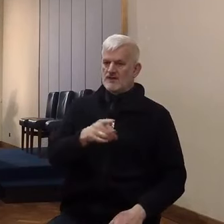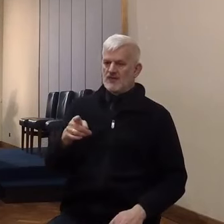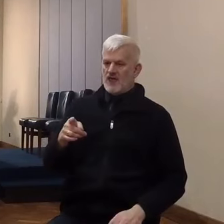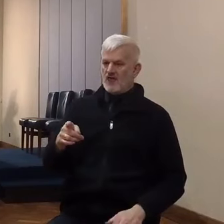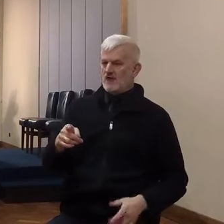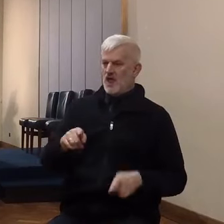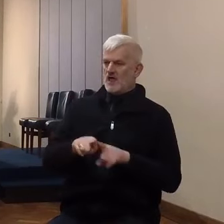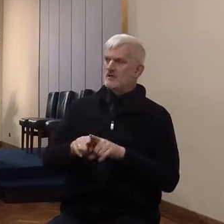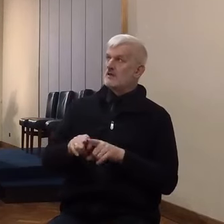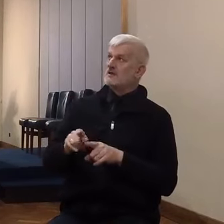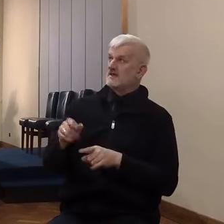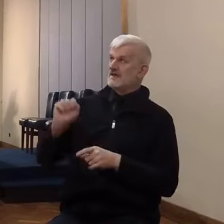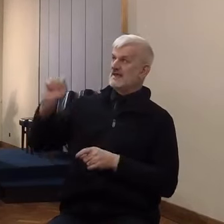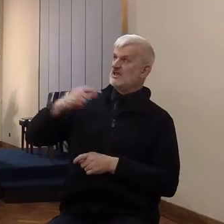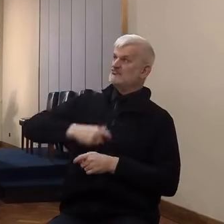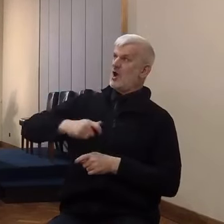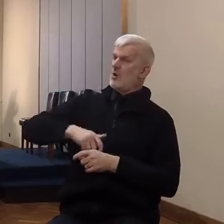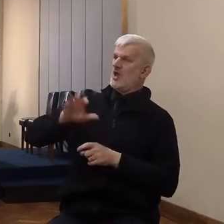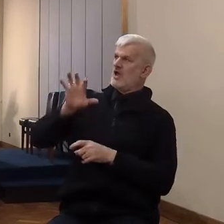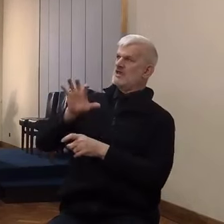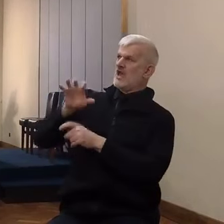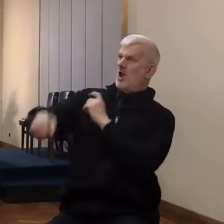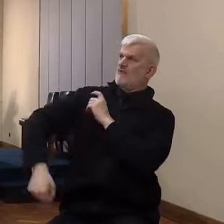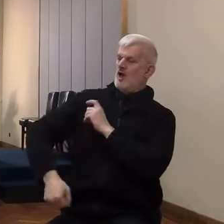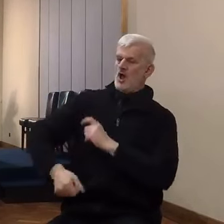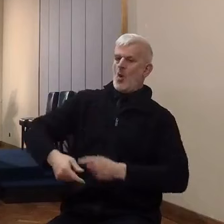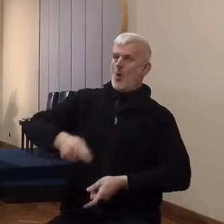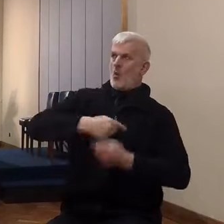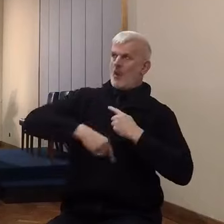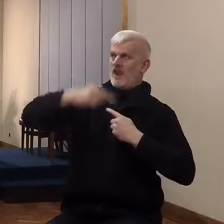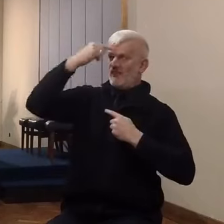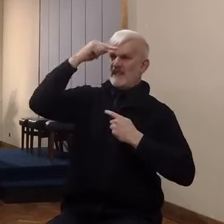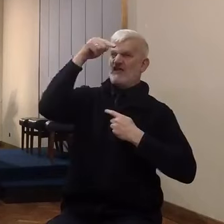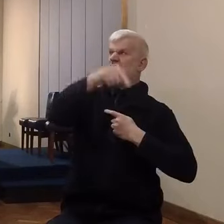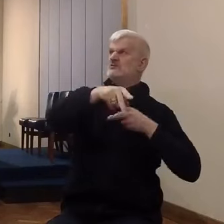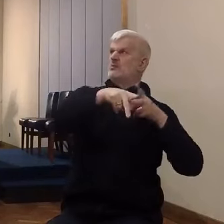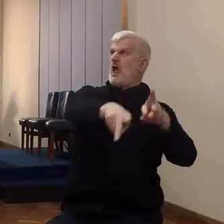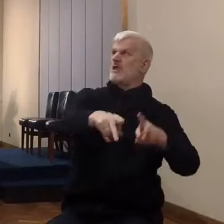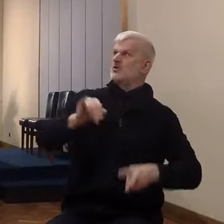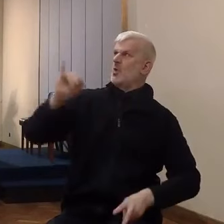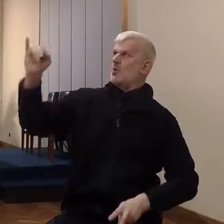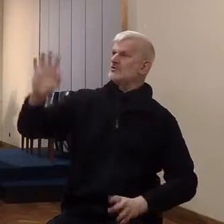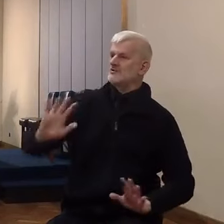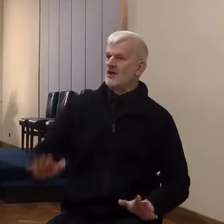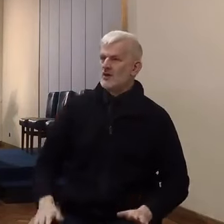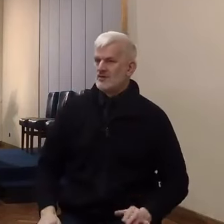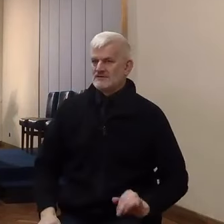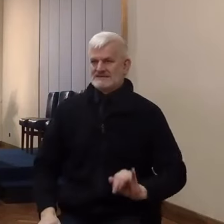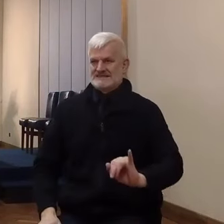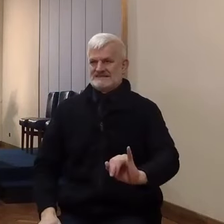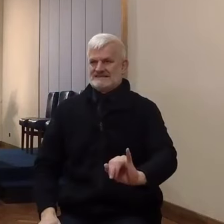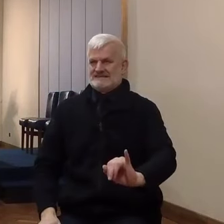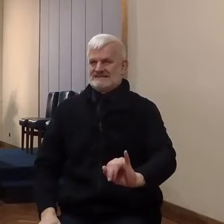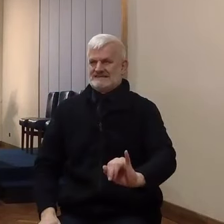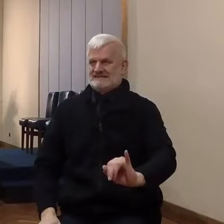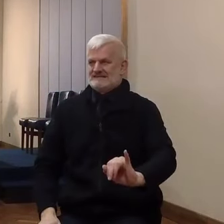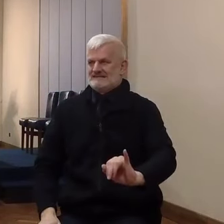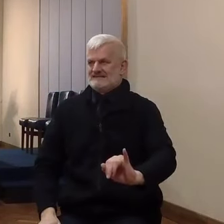and to choose the route. And the way they went about things, they took too much upon themselves,